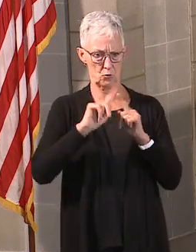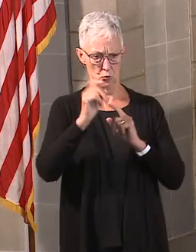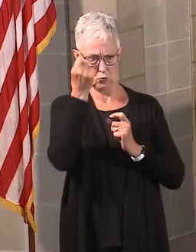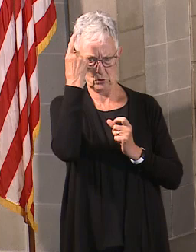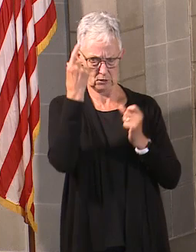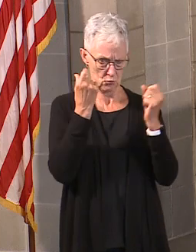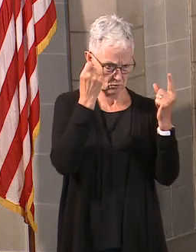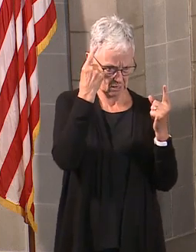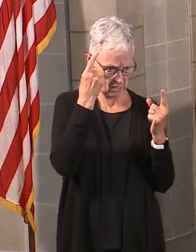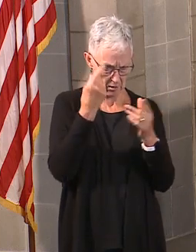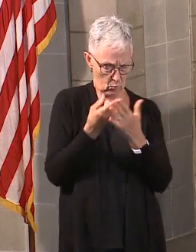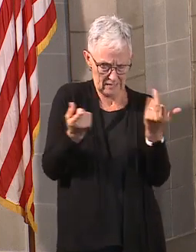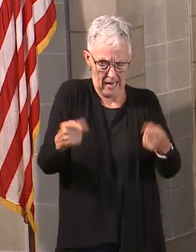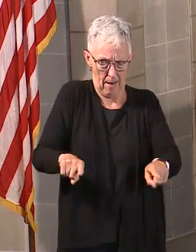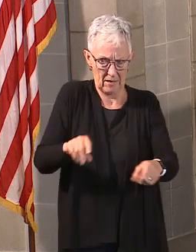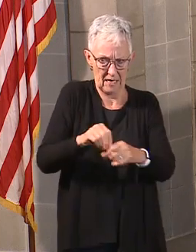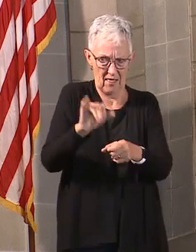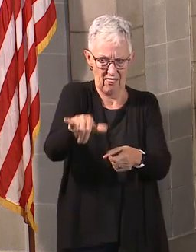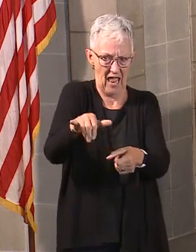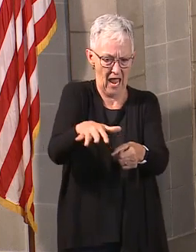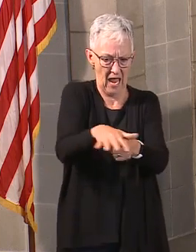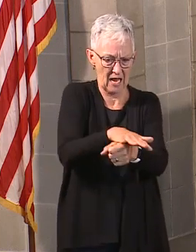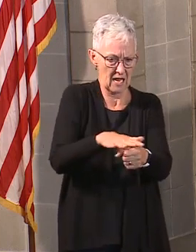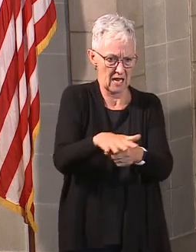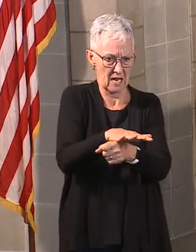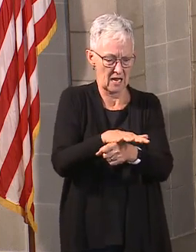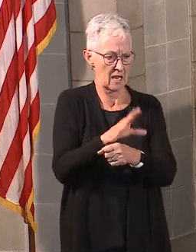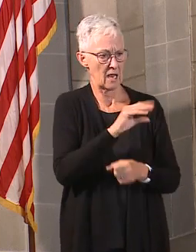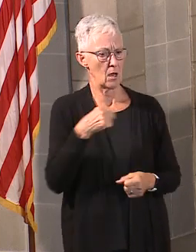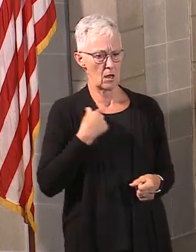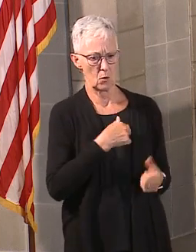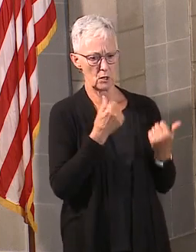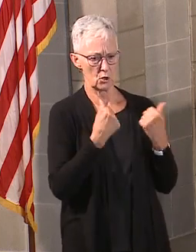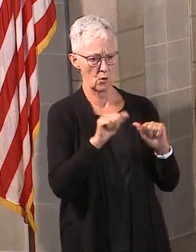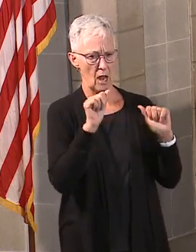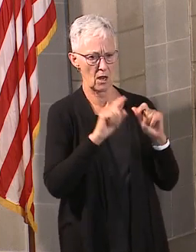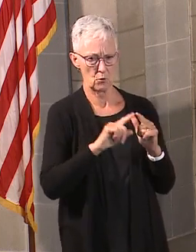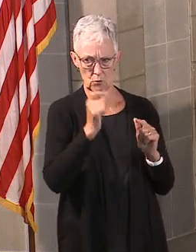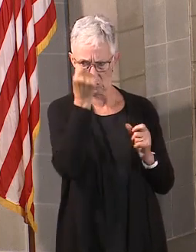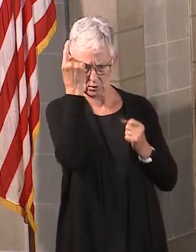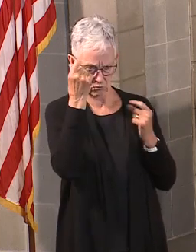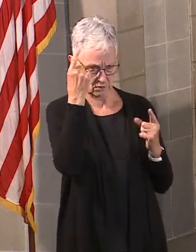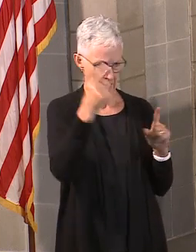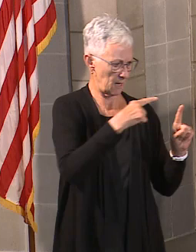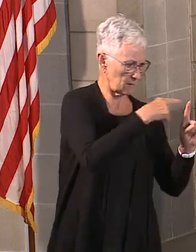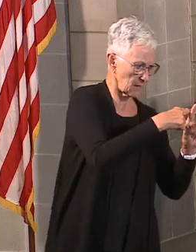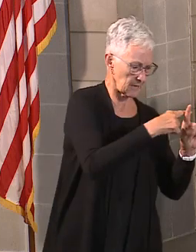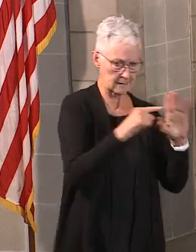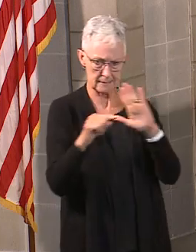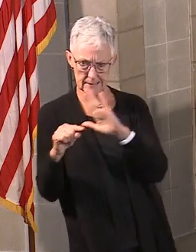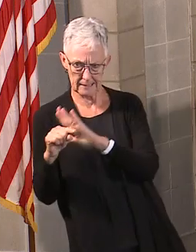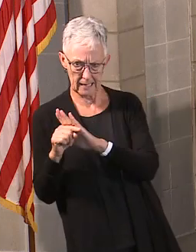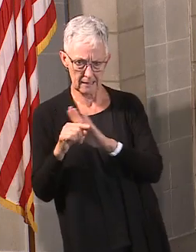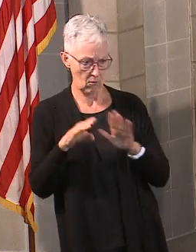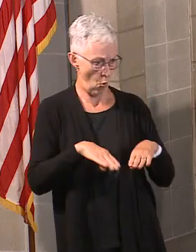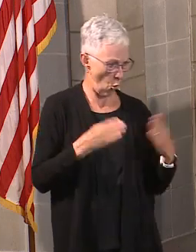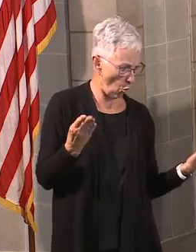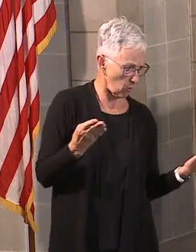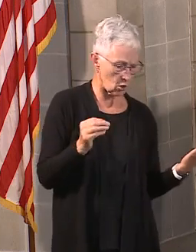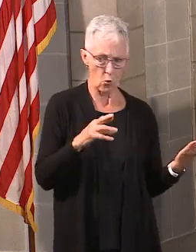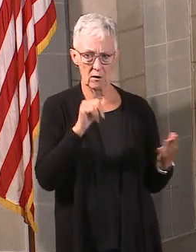way the pros and cons of the different environments, the opportunity to do that. And to really,